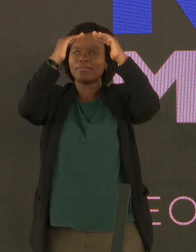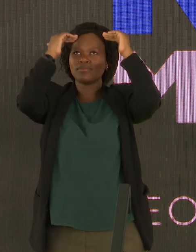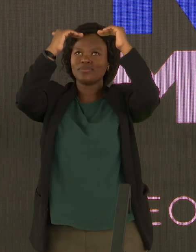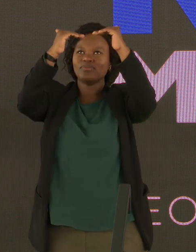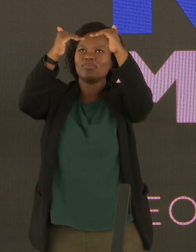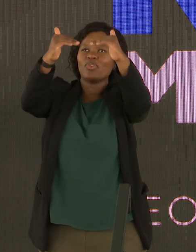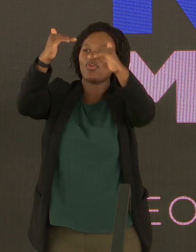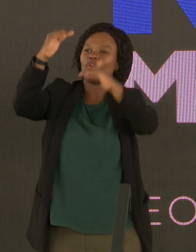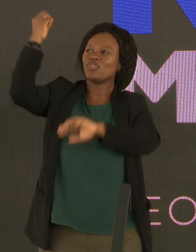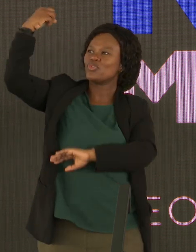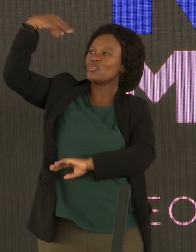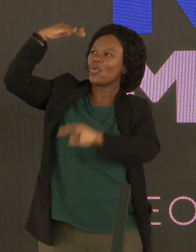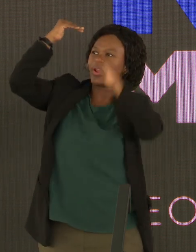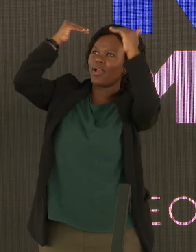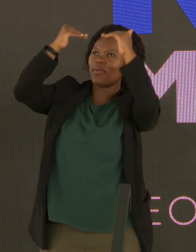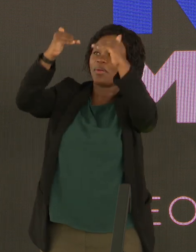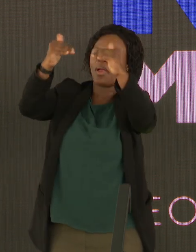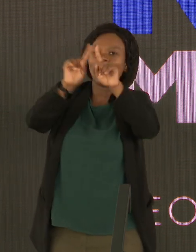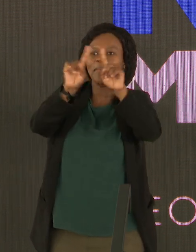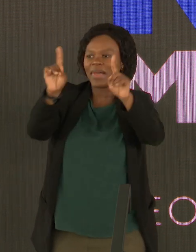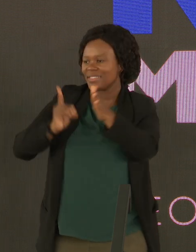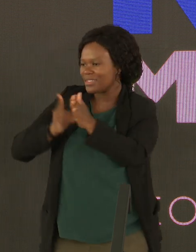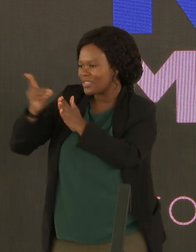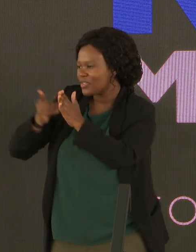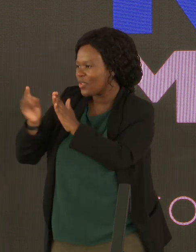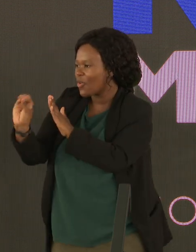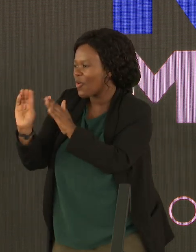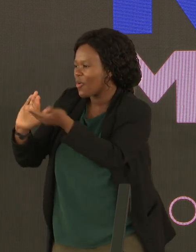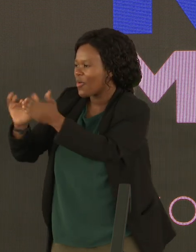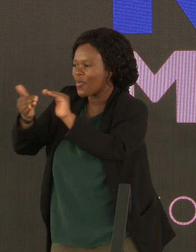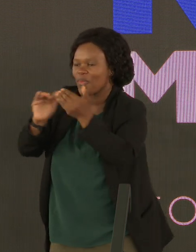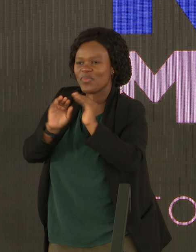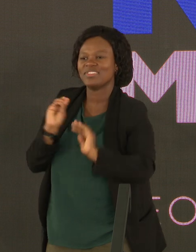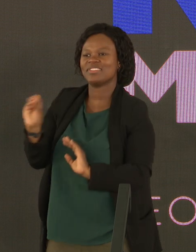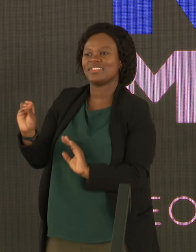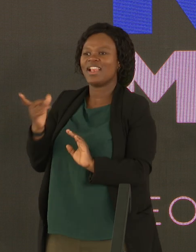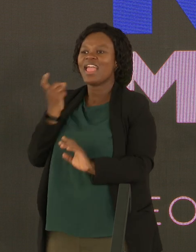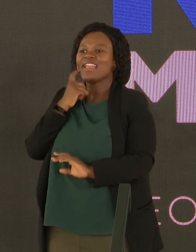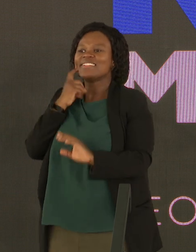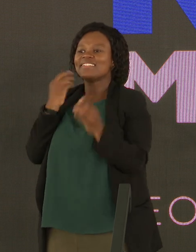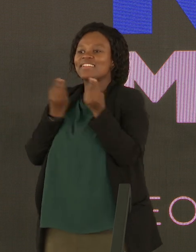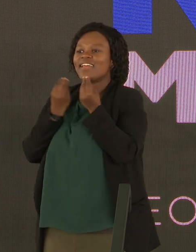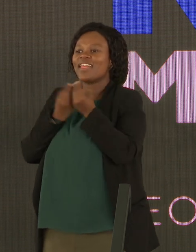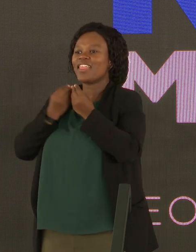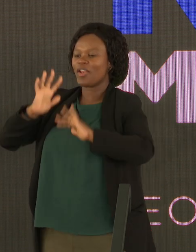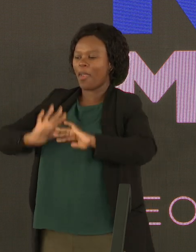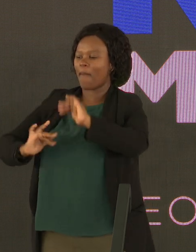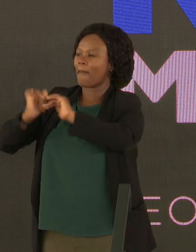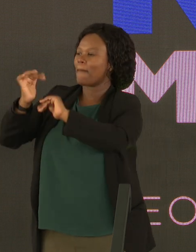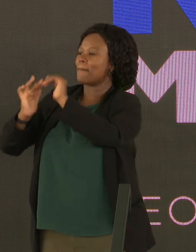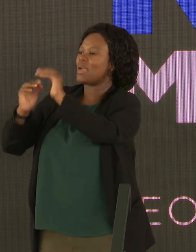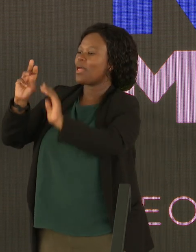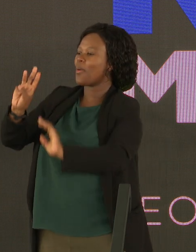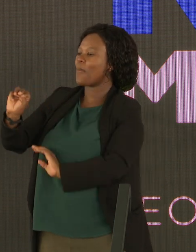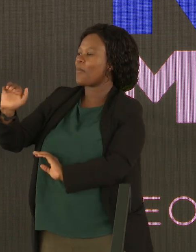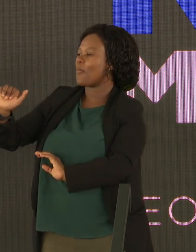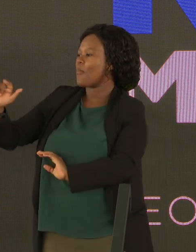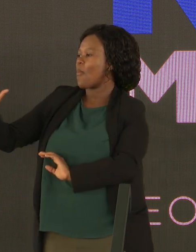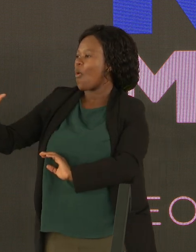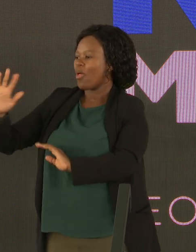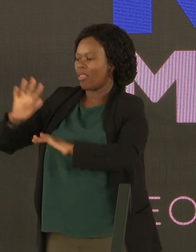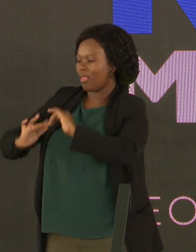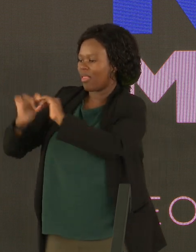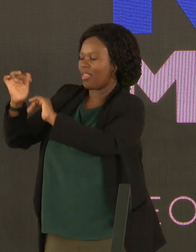must finance development in our communities, right? And so a simple thing like building shopping malls in our townships that are,